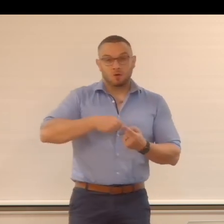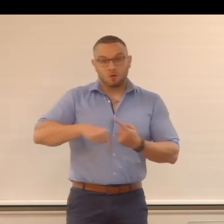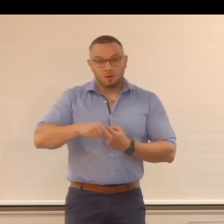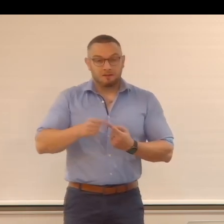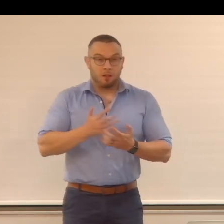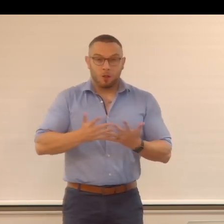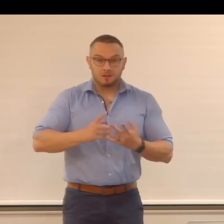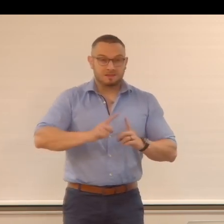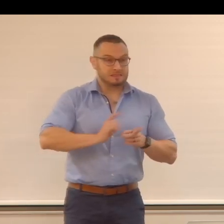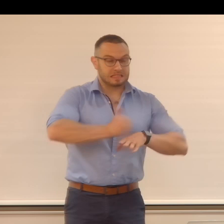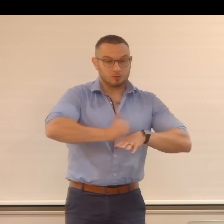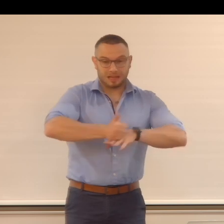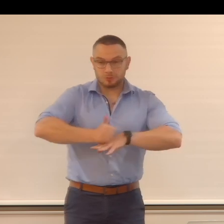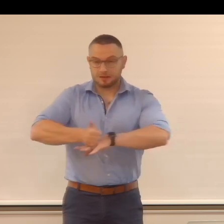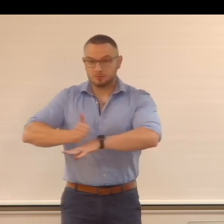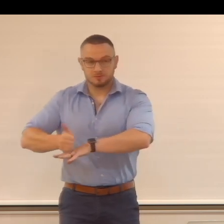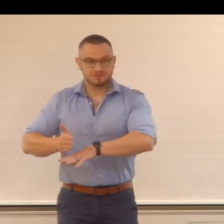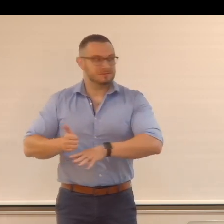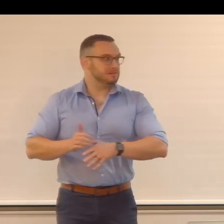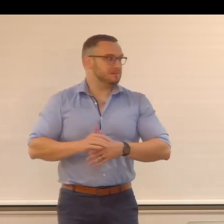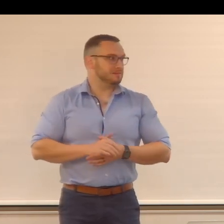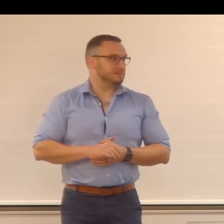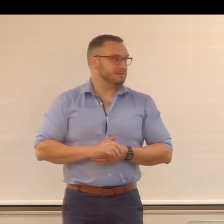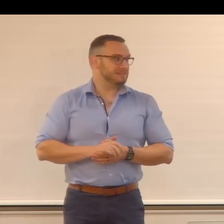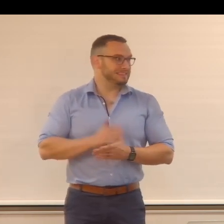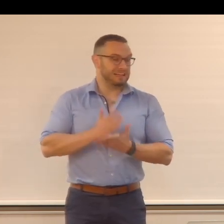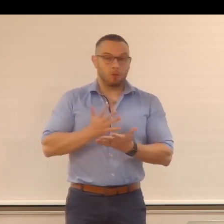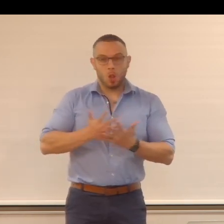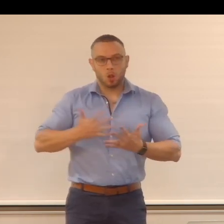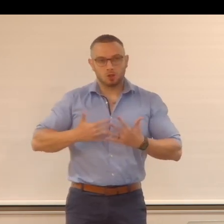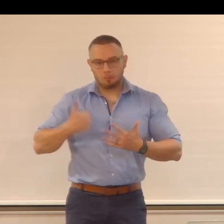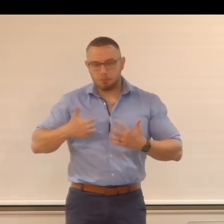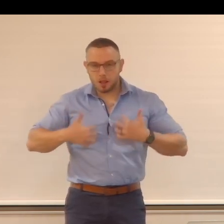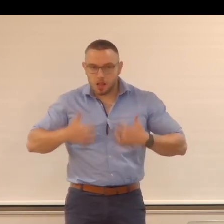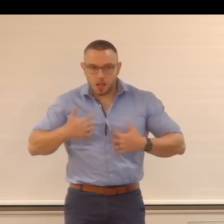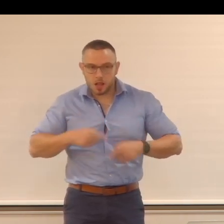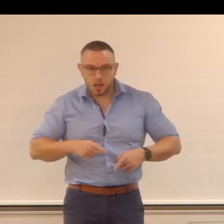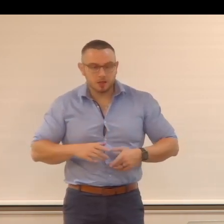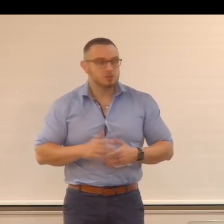startups coming out of that. A lot of interest. So